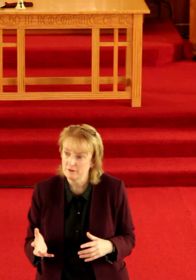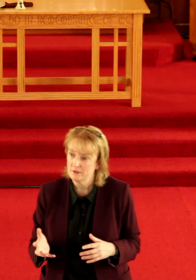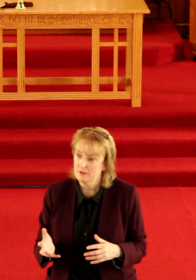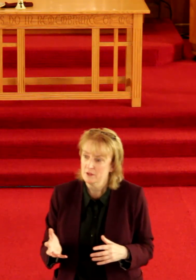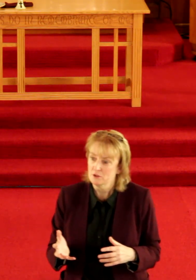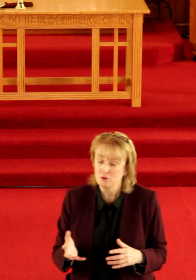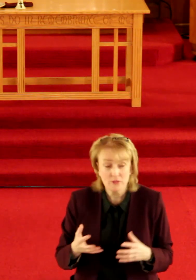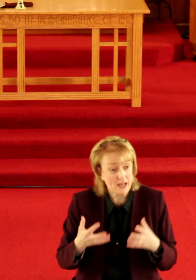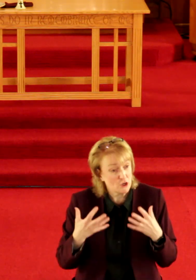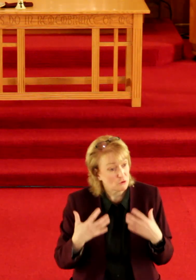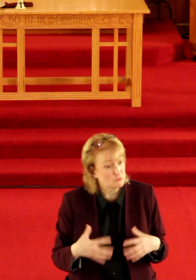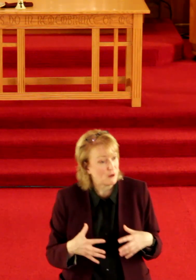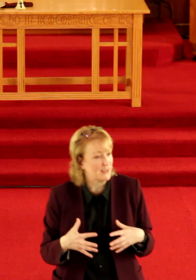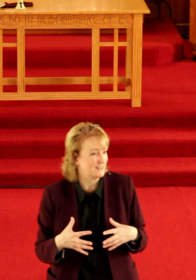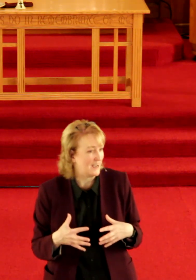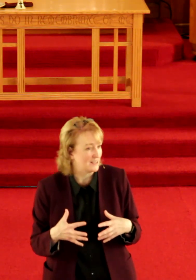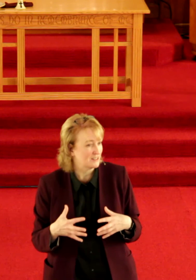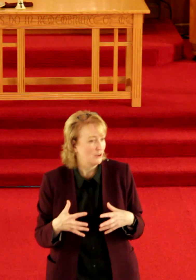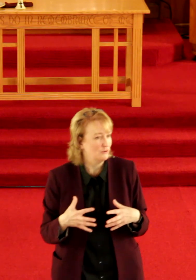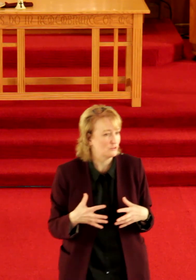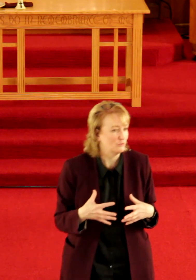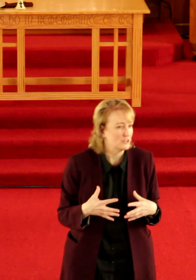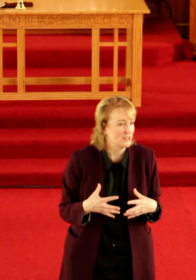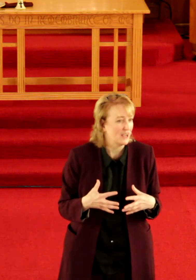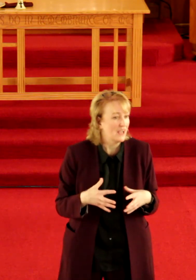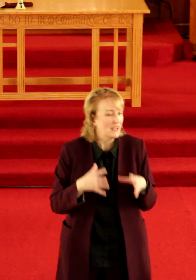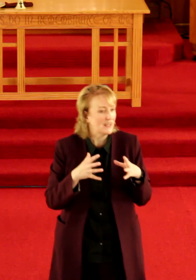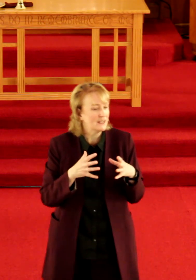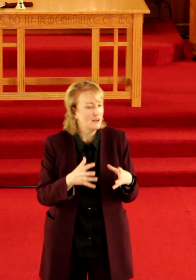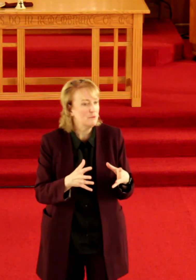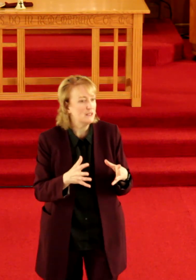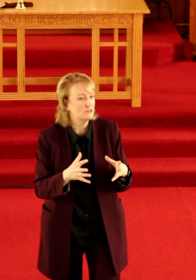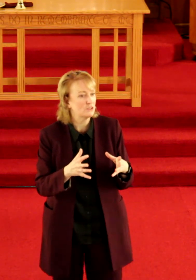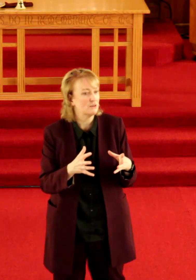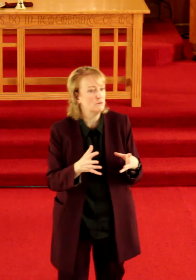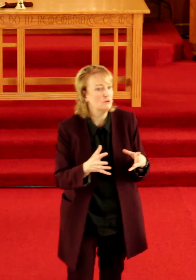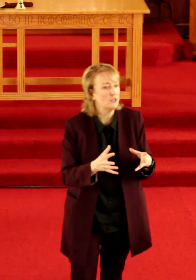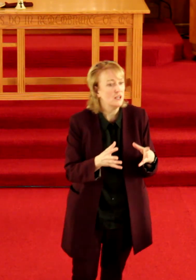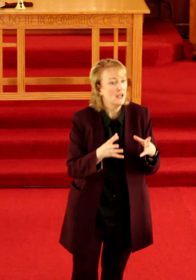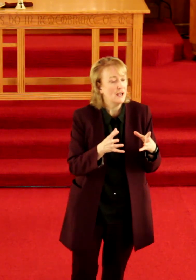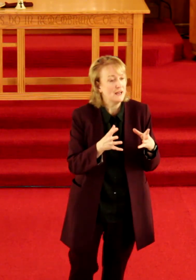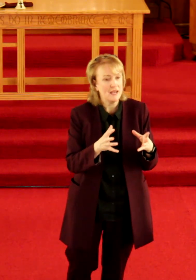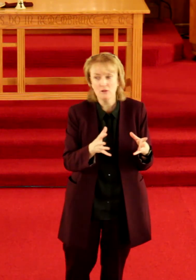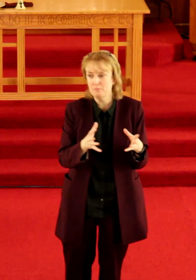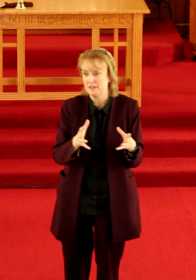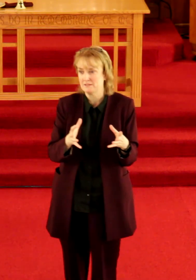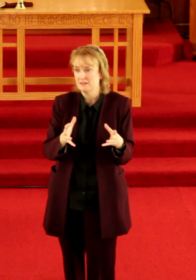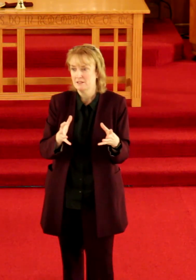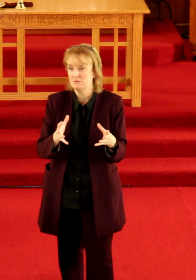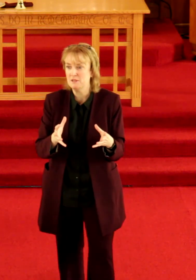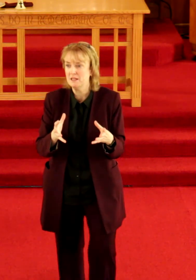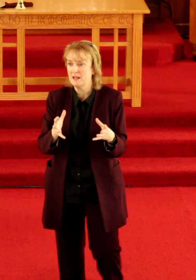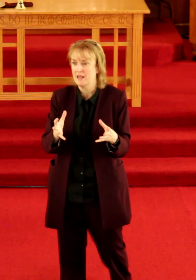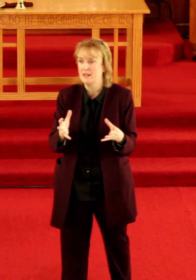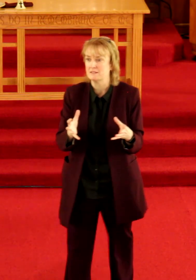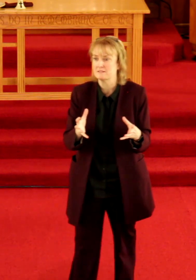so that your spice, as Justo would say, can come into the community and help it to be enhanced,